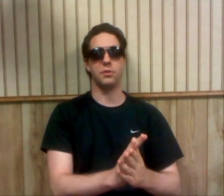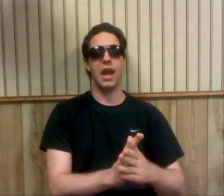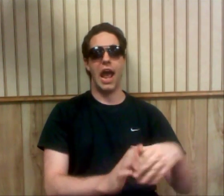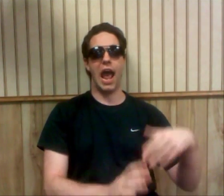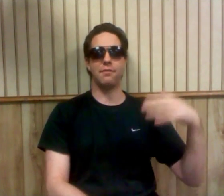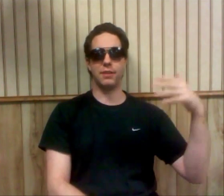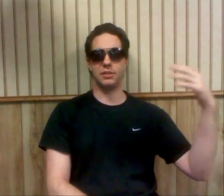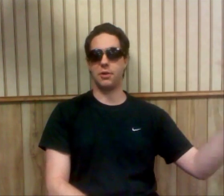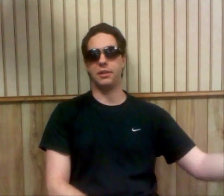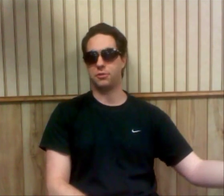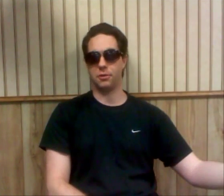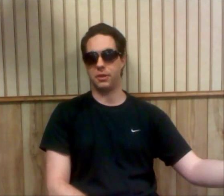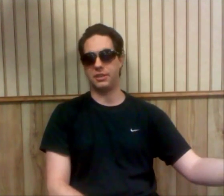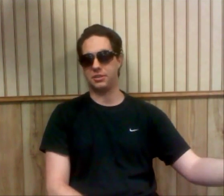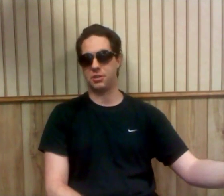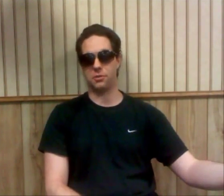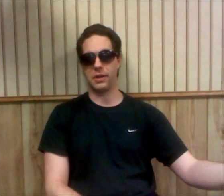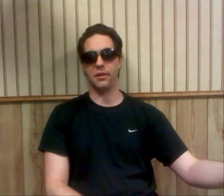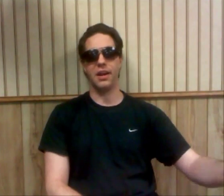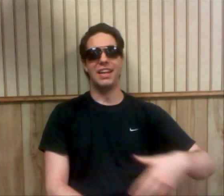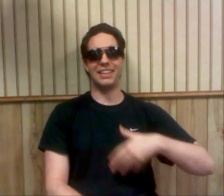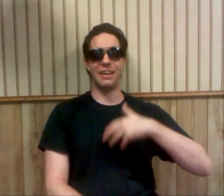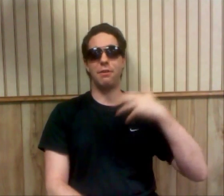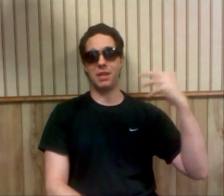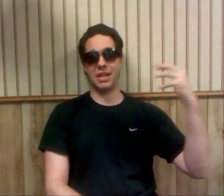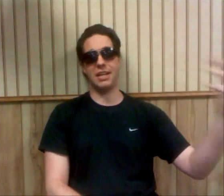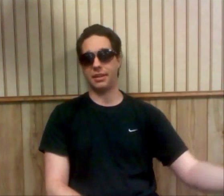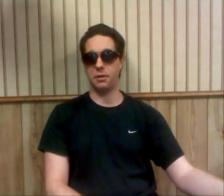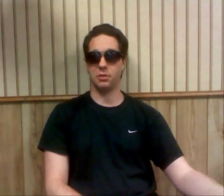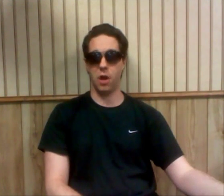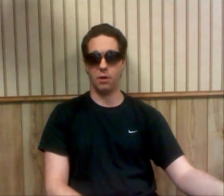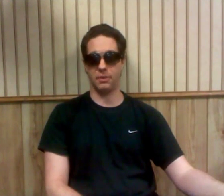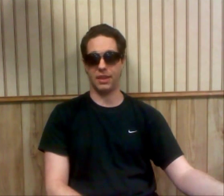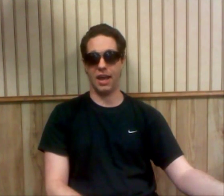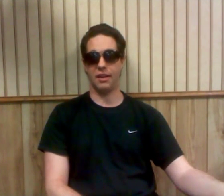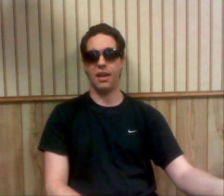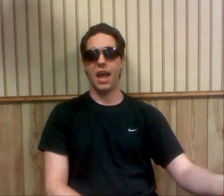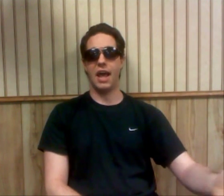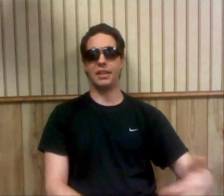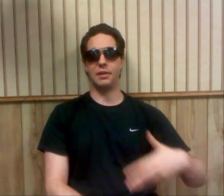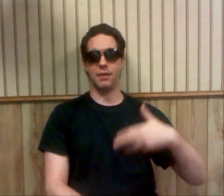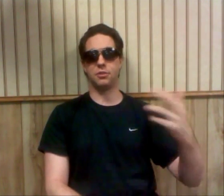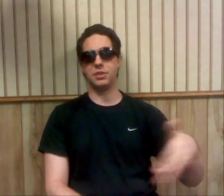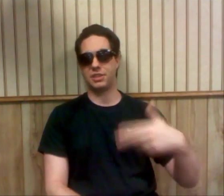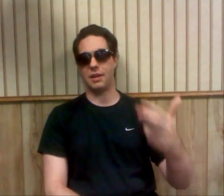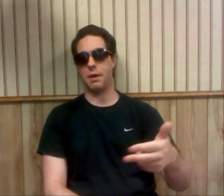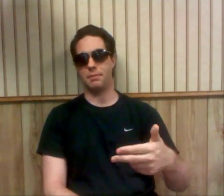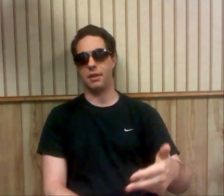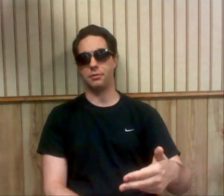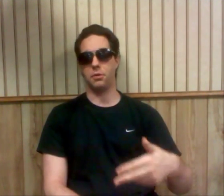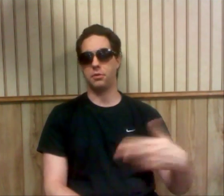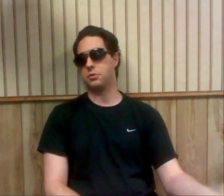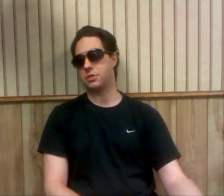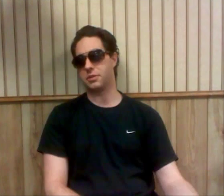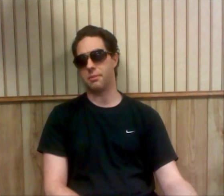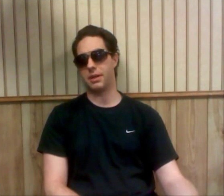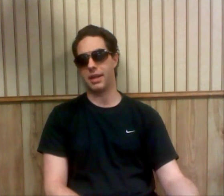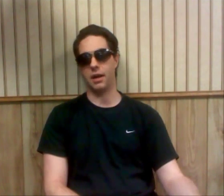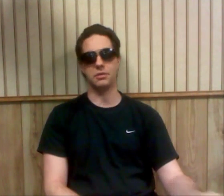have Lesnar end Triple H's career, give him the heat that goes along with that, and then eventually set him up down the road to lose to somebody else.